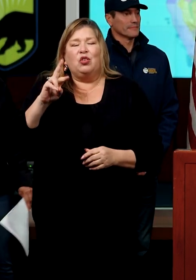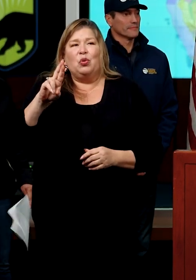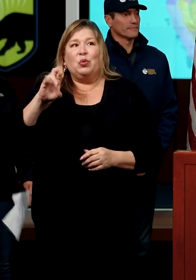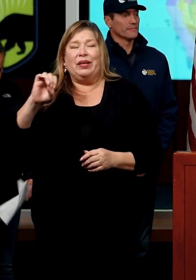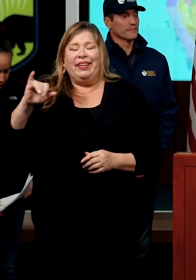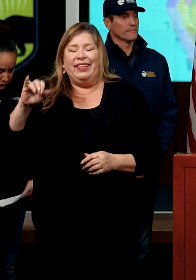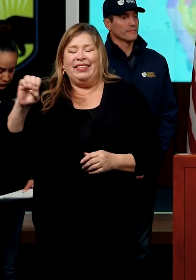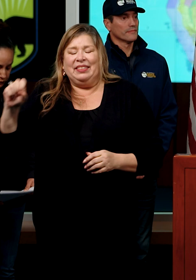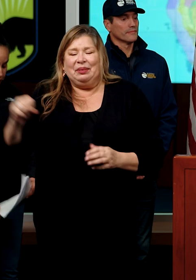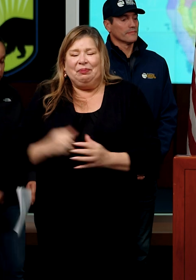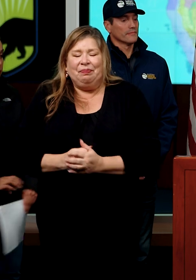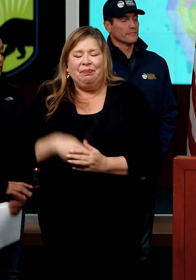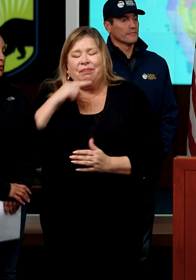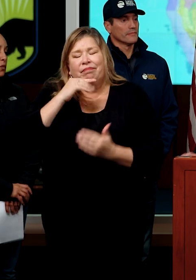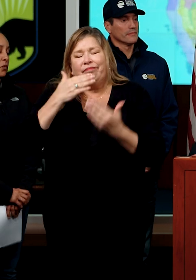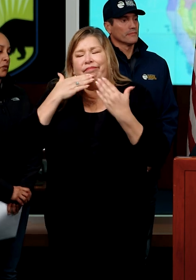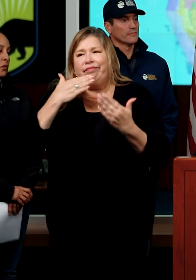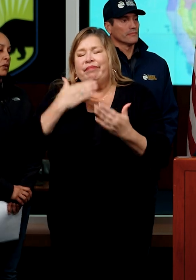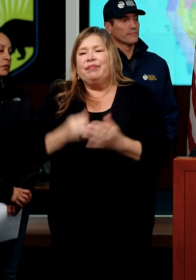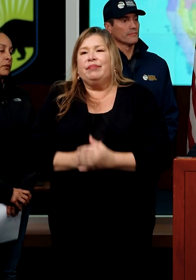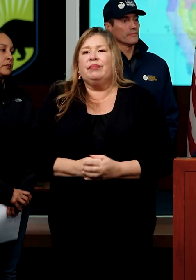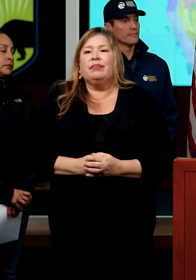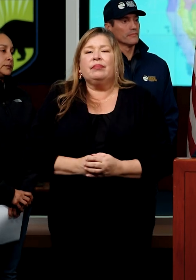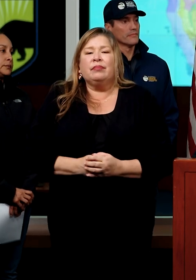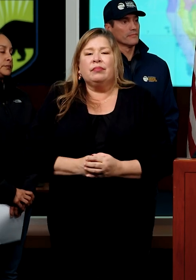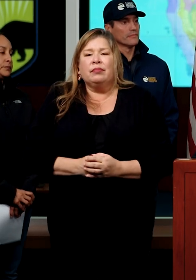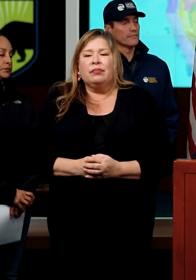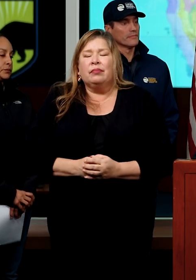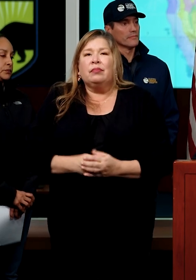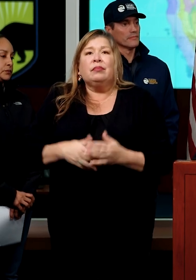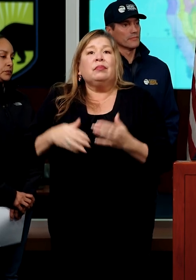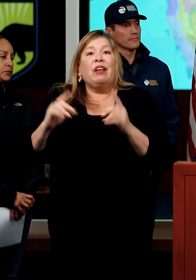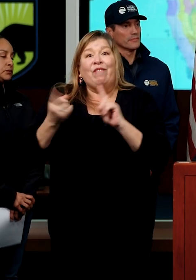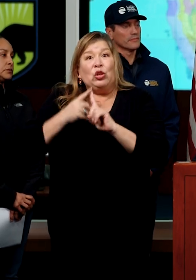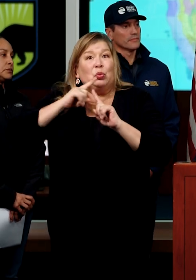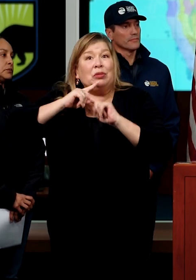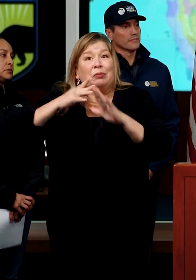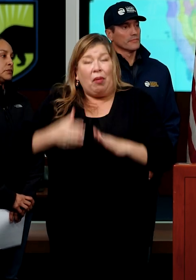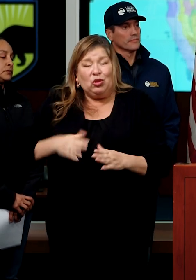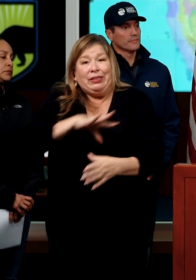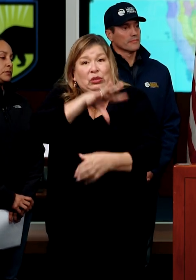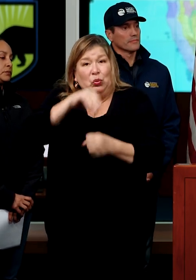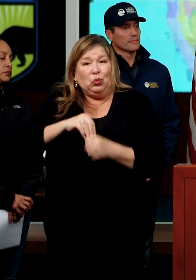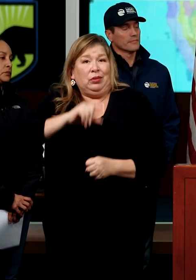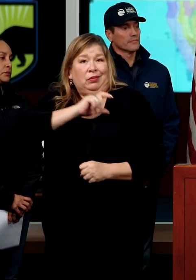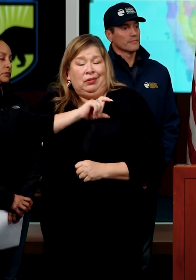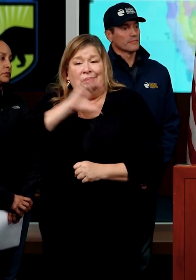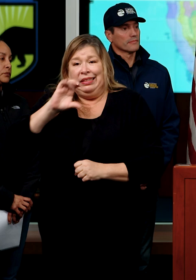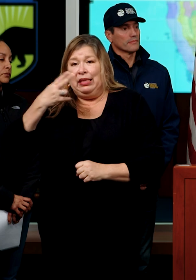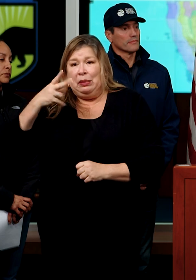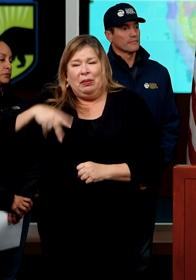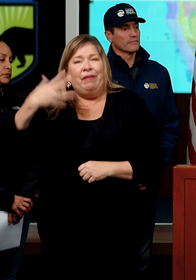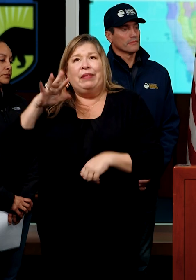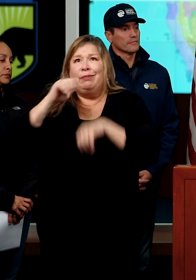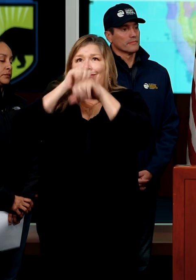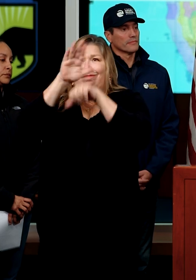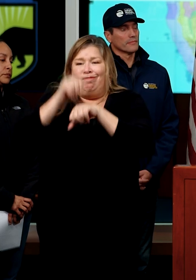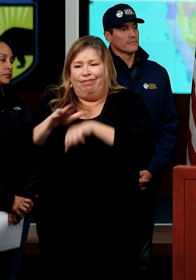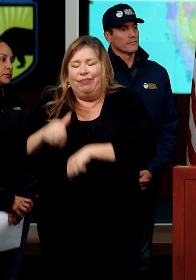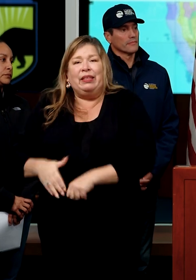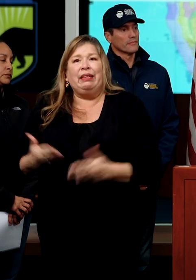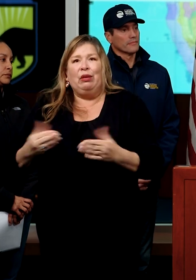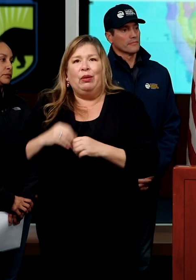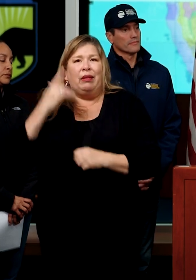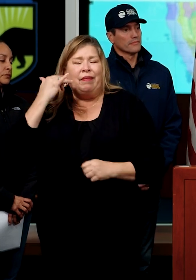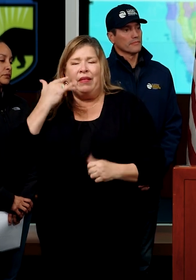Thank you, Director. Good afternoon. First responders, including CHP officers, have been deployed throughout the state and have been assisting